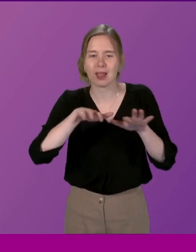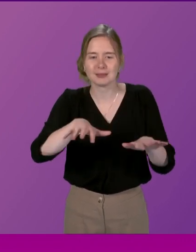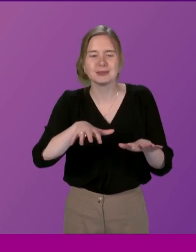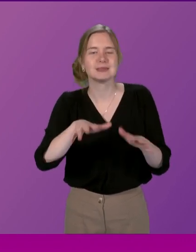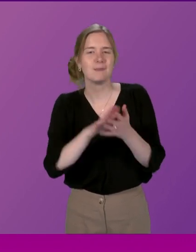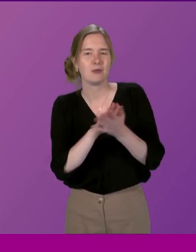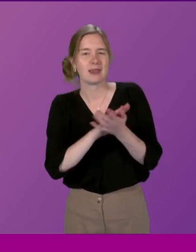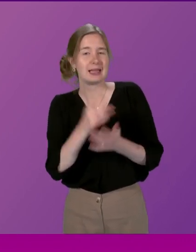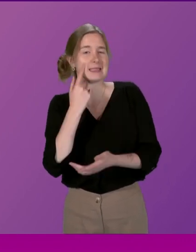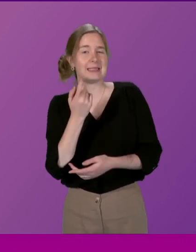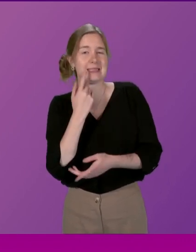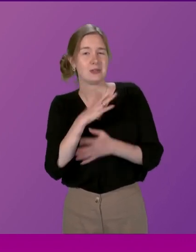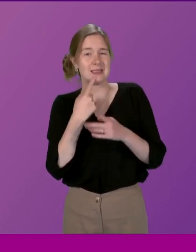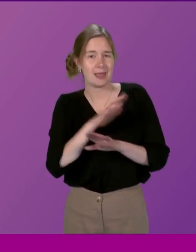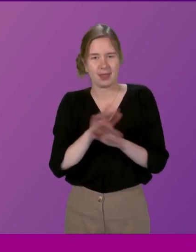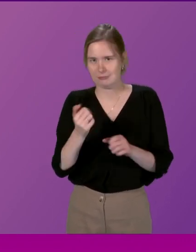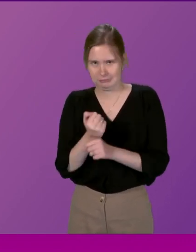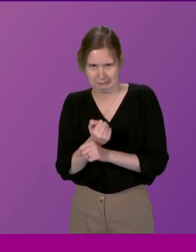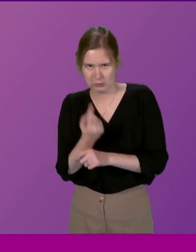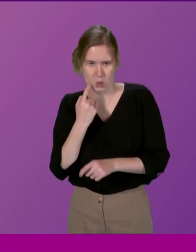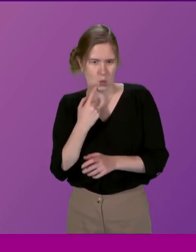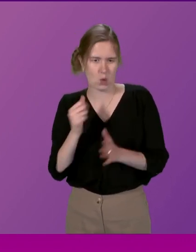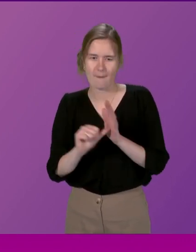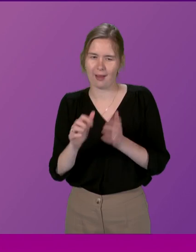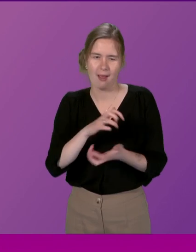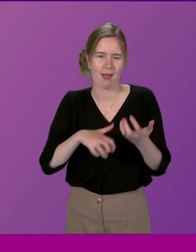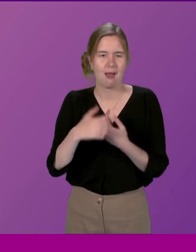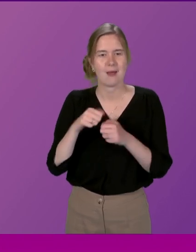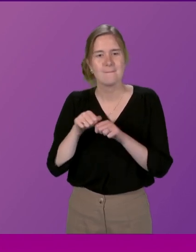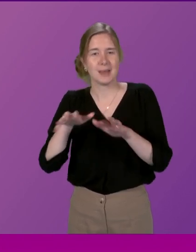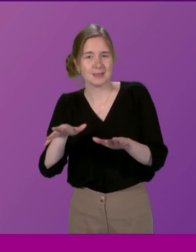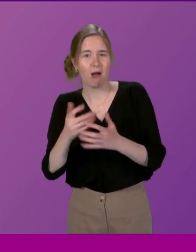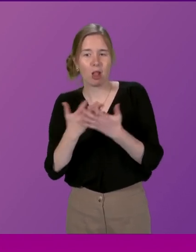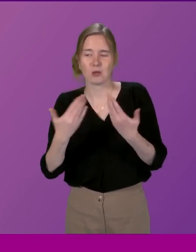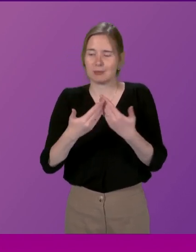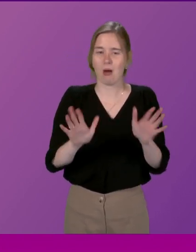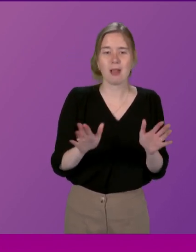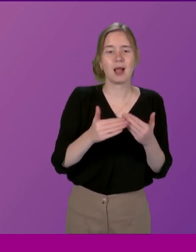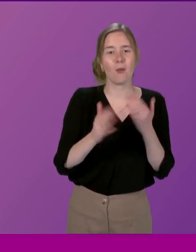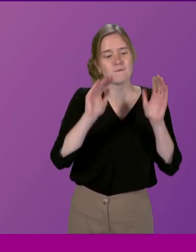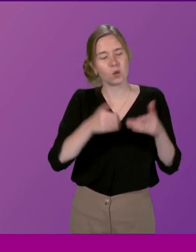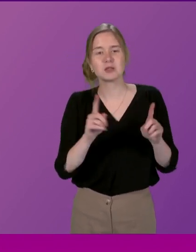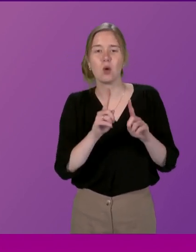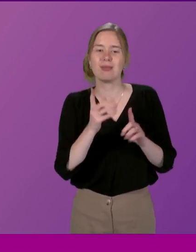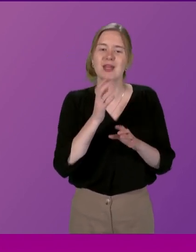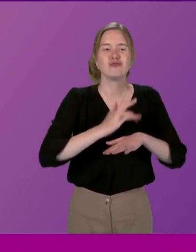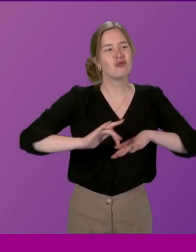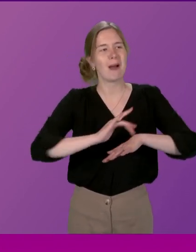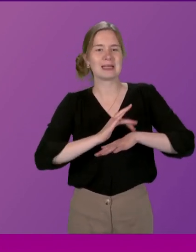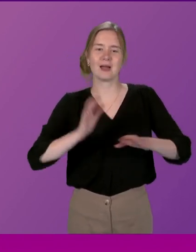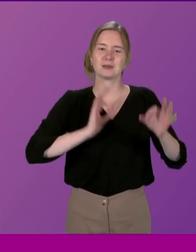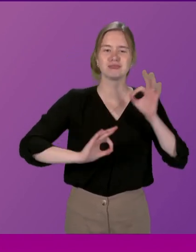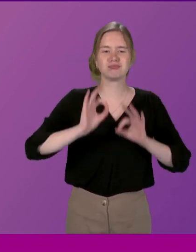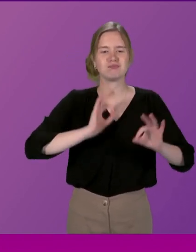outlets is easier said than done both the media and it seems many of the public are more focused on the dramatic side of